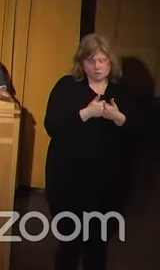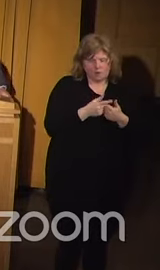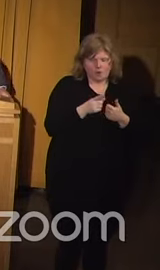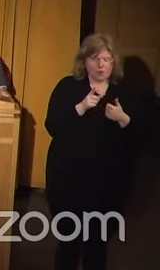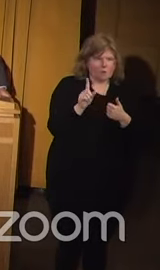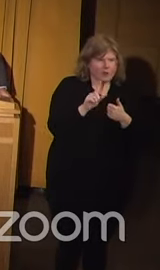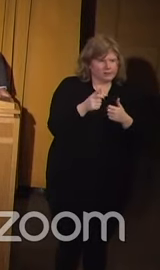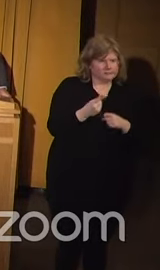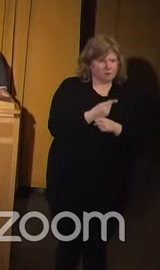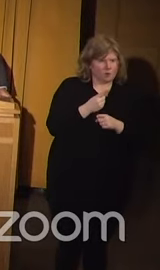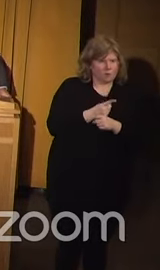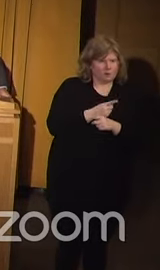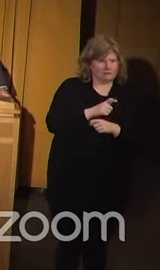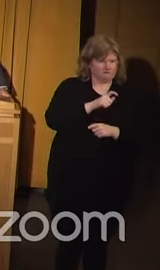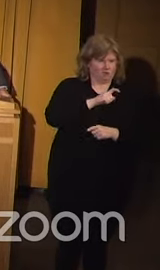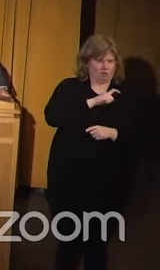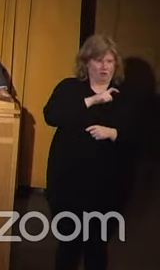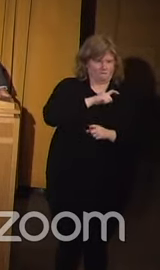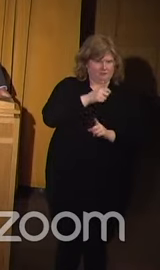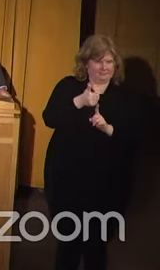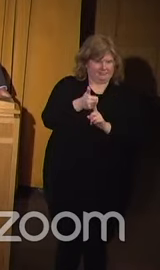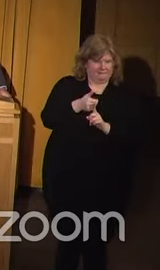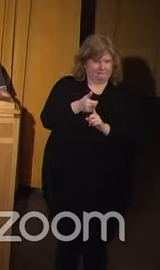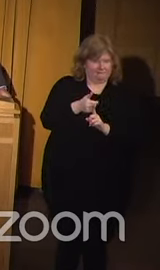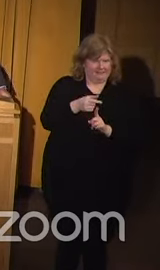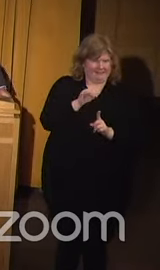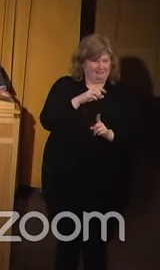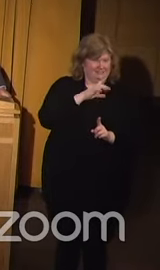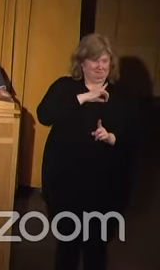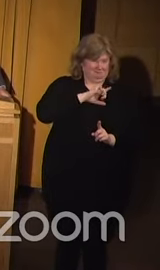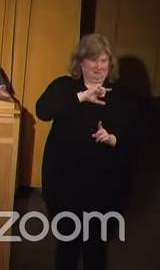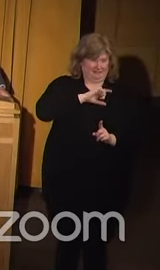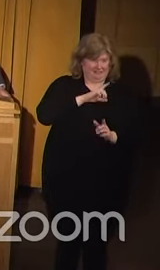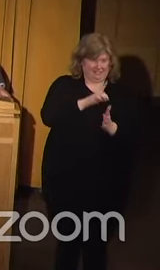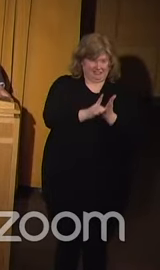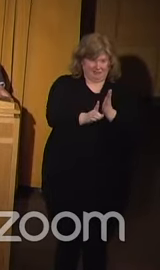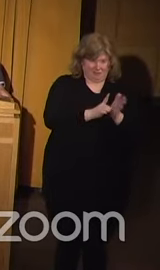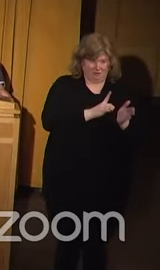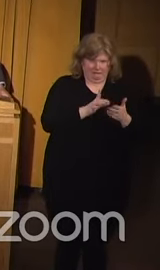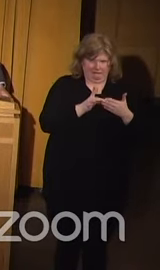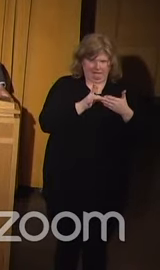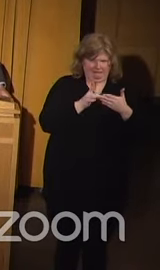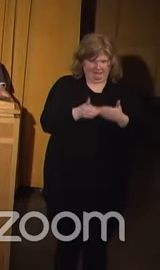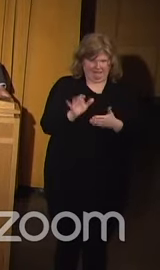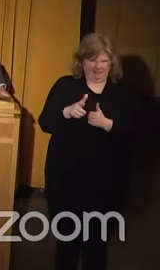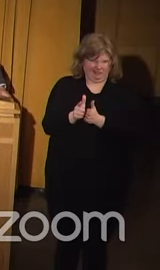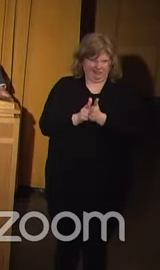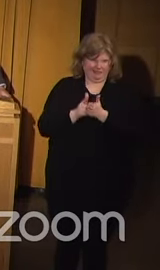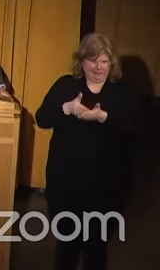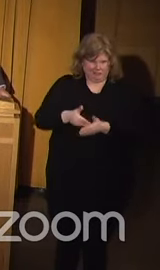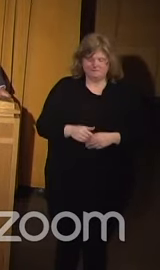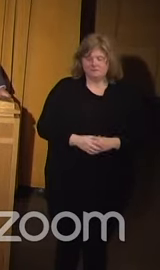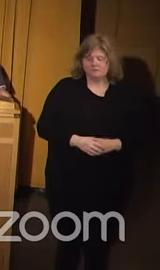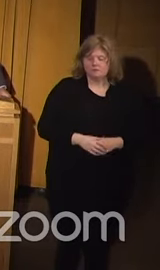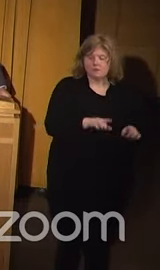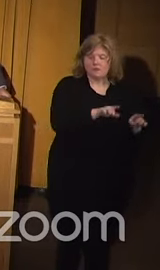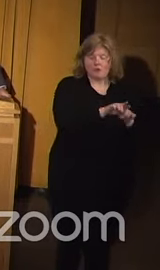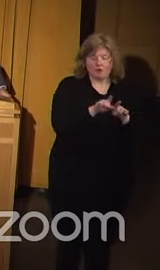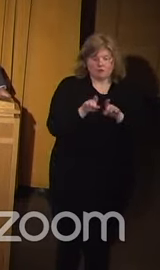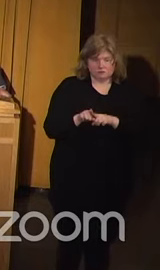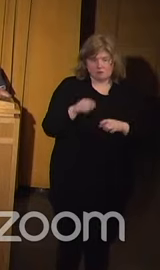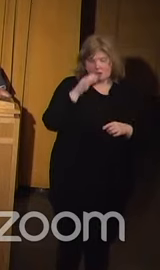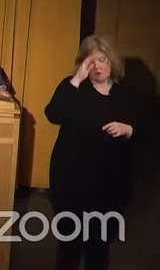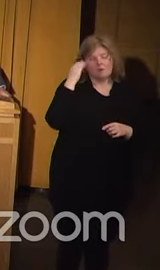where law enforcement itself has discriminated in leading some of that litigation. In addition, we have